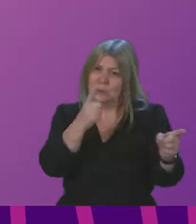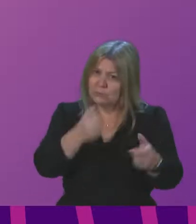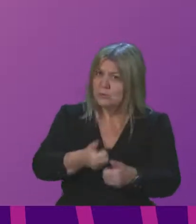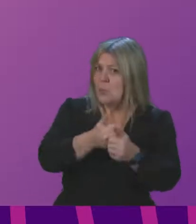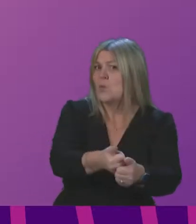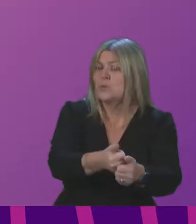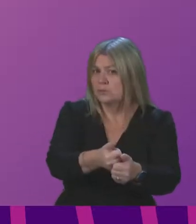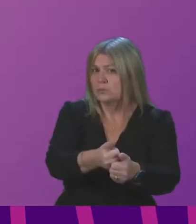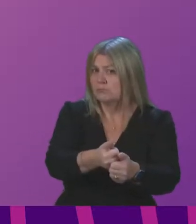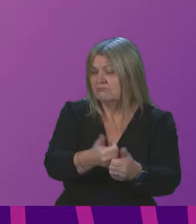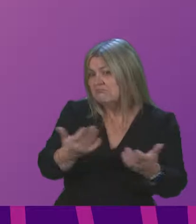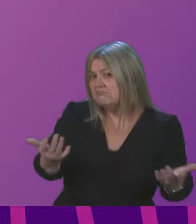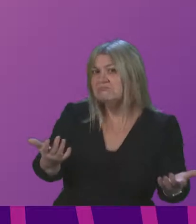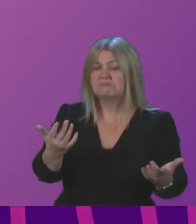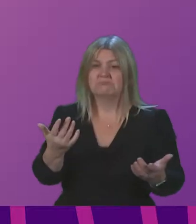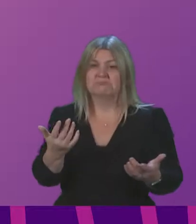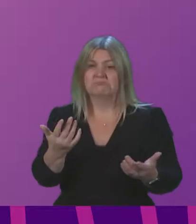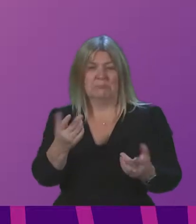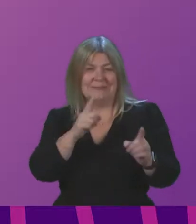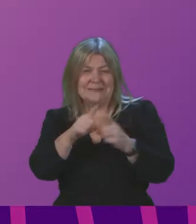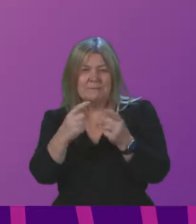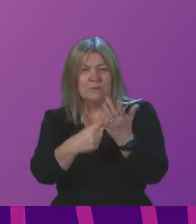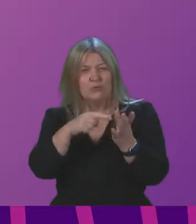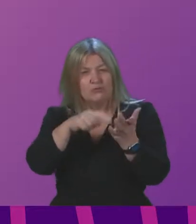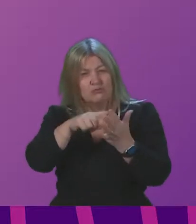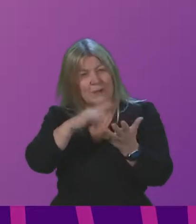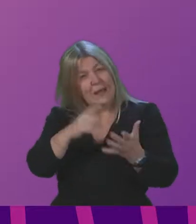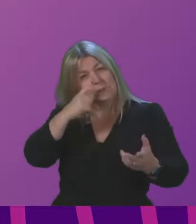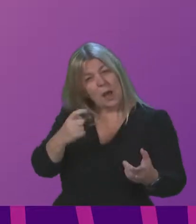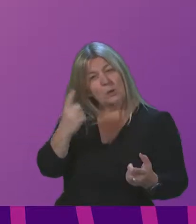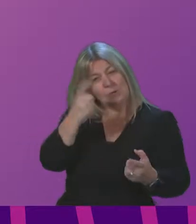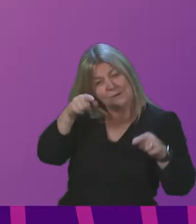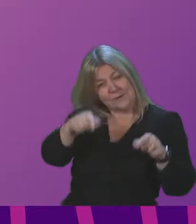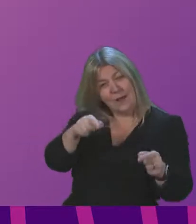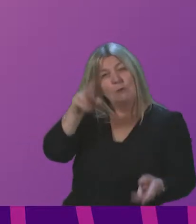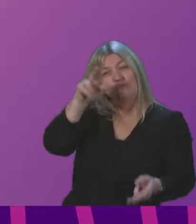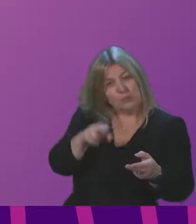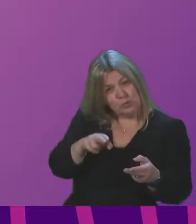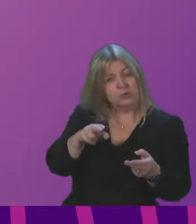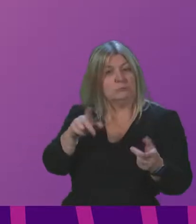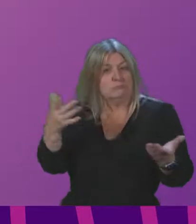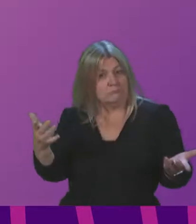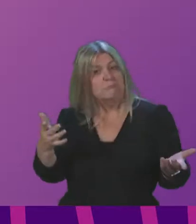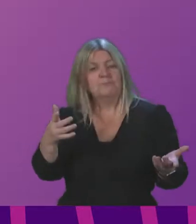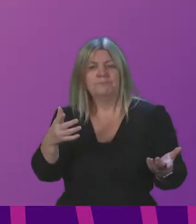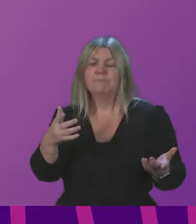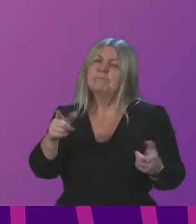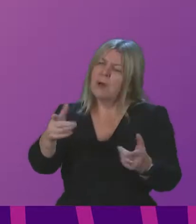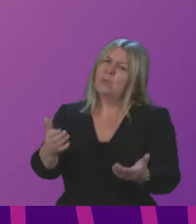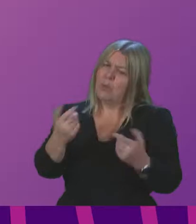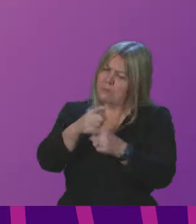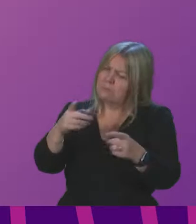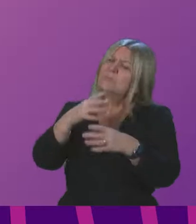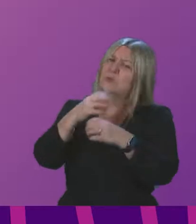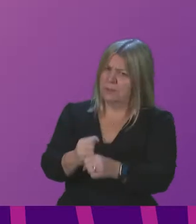similar level of relief from non-domestic rates to businesses who struggled the most. Nevertheless, we welcome the Cabinet Secretary of Finance and the Economy's commitment